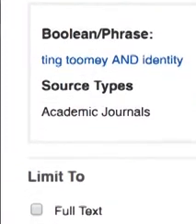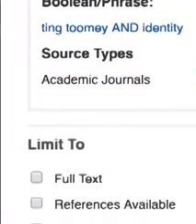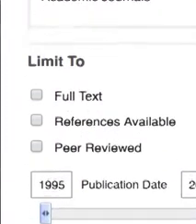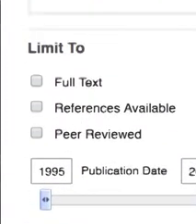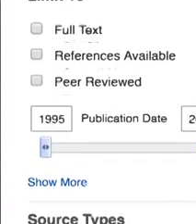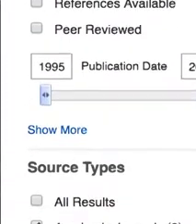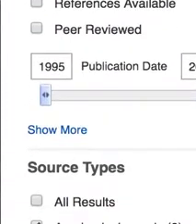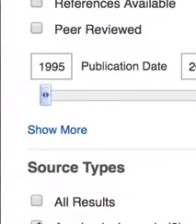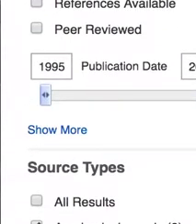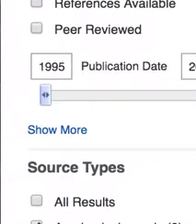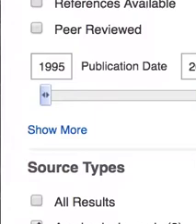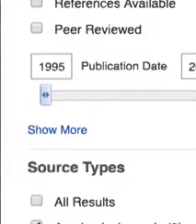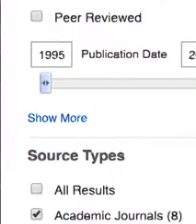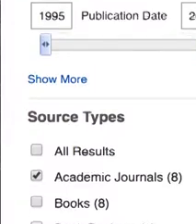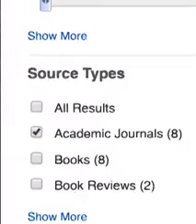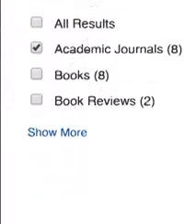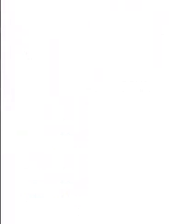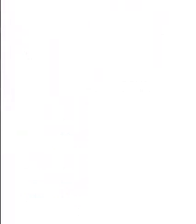bit what that looks like.